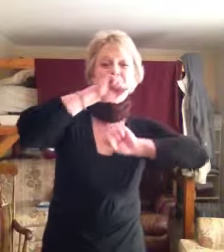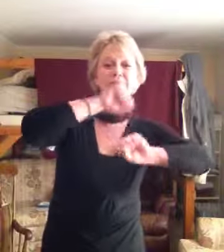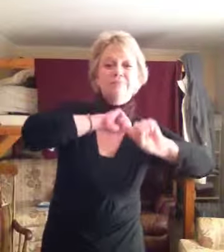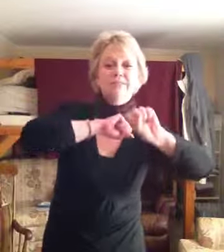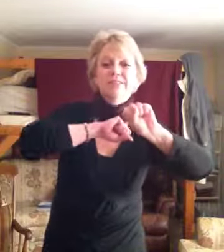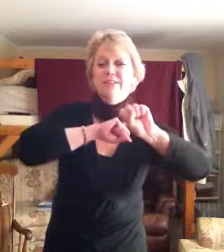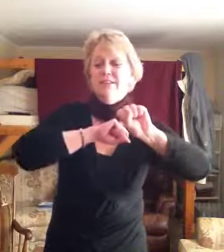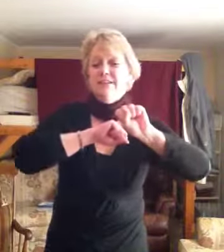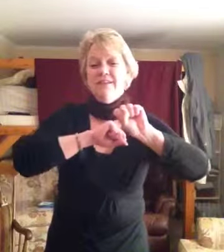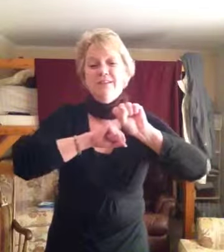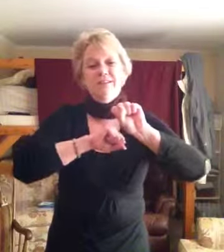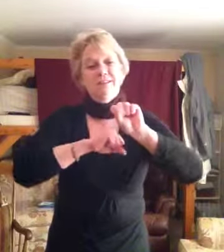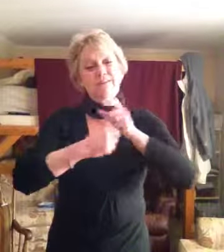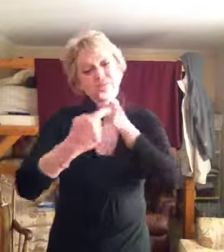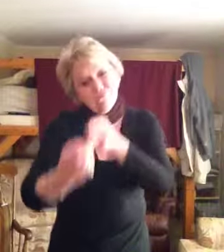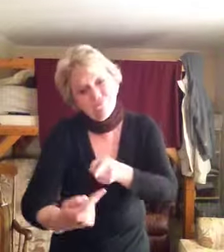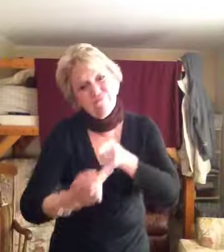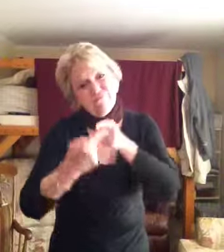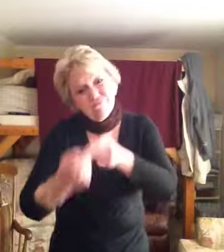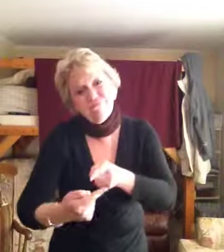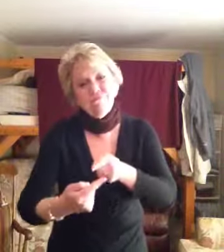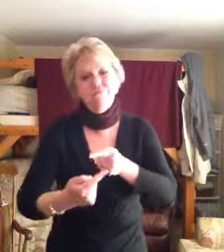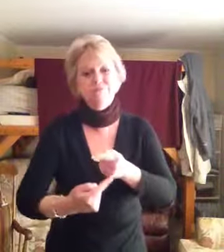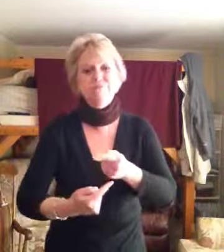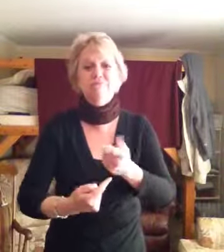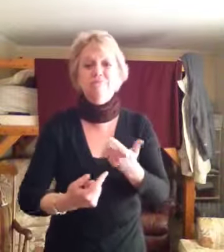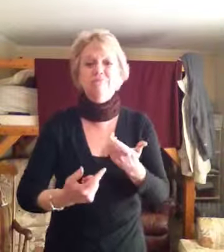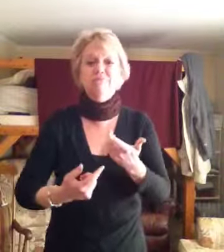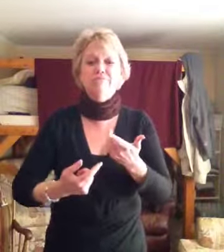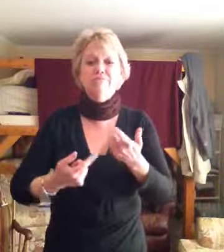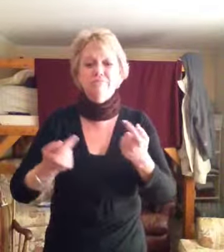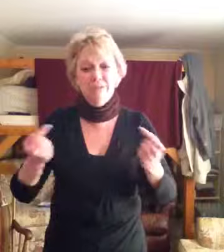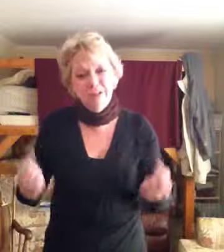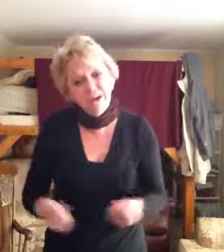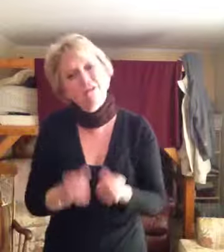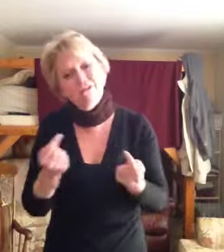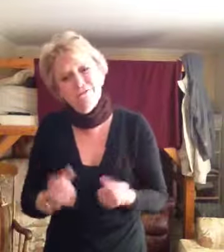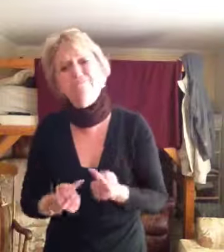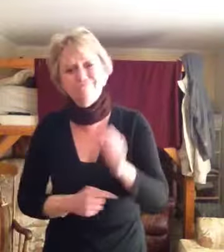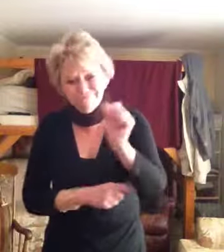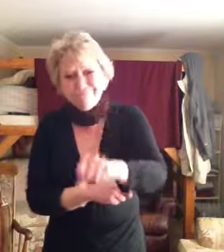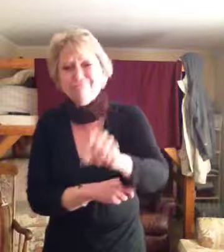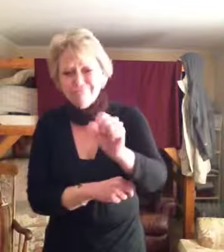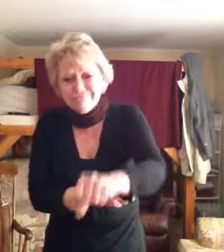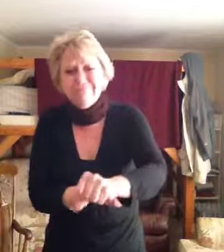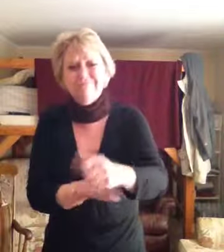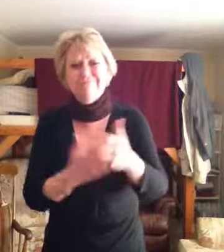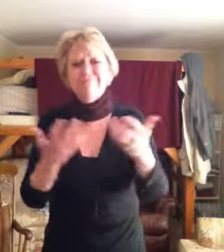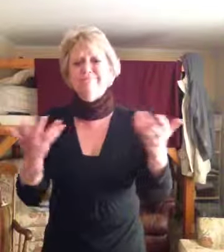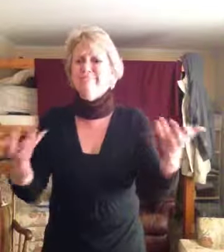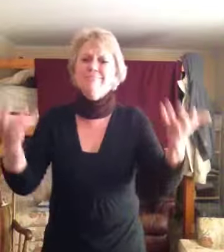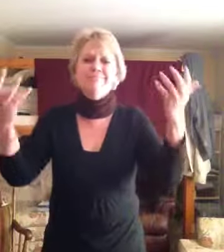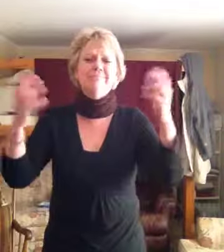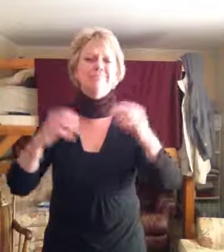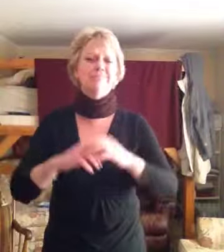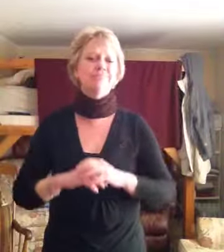and the road has been too long.